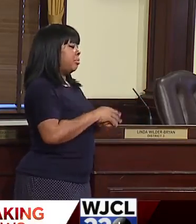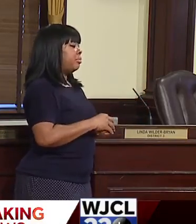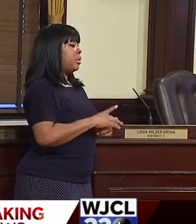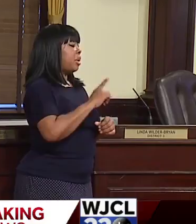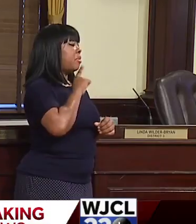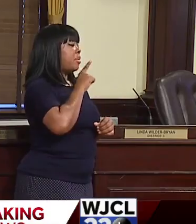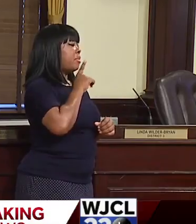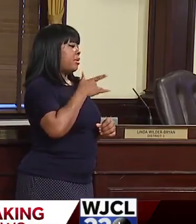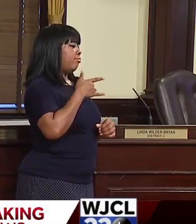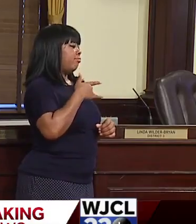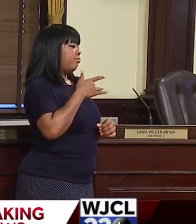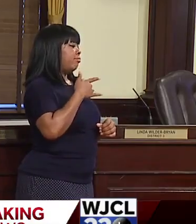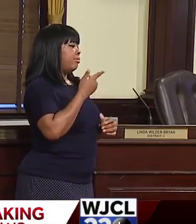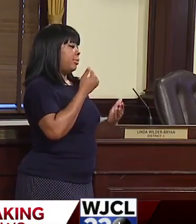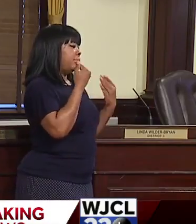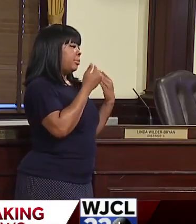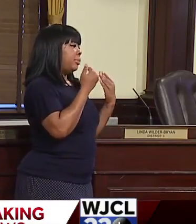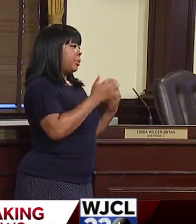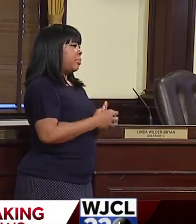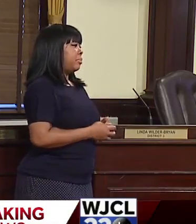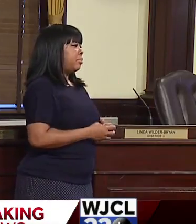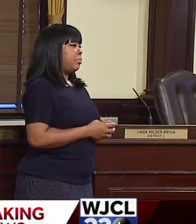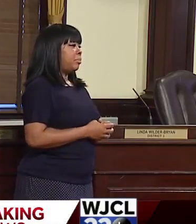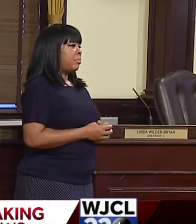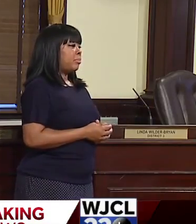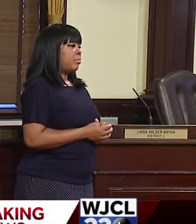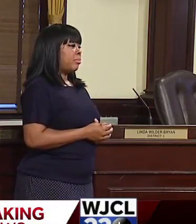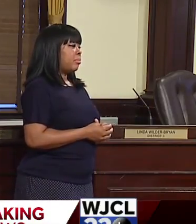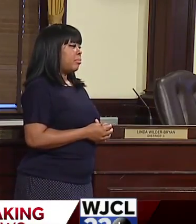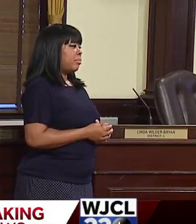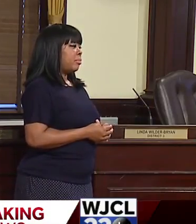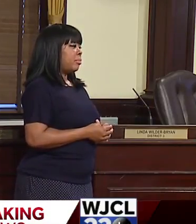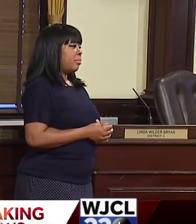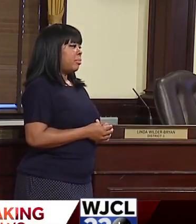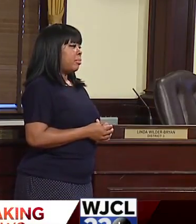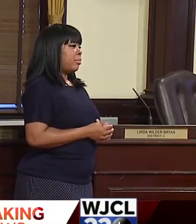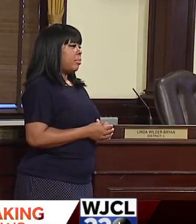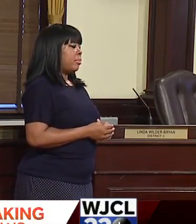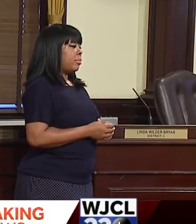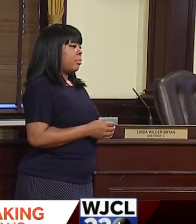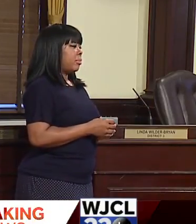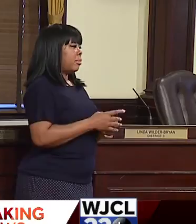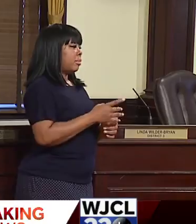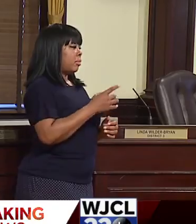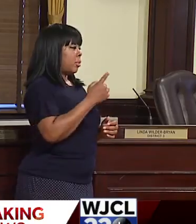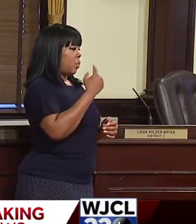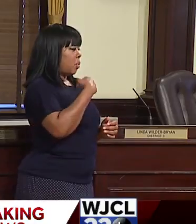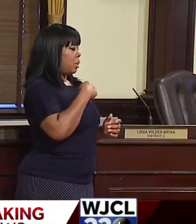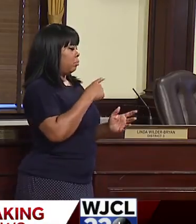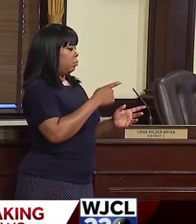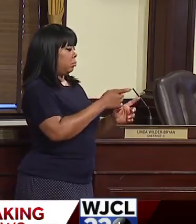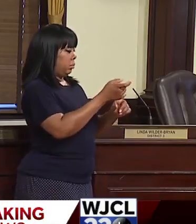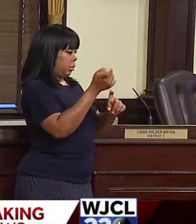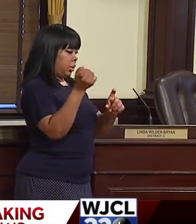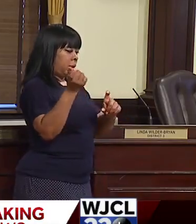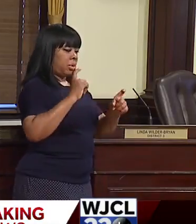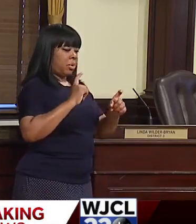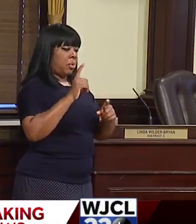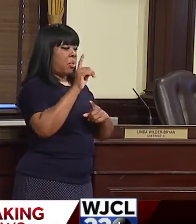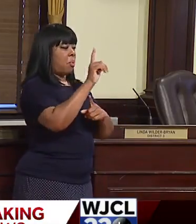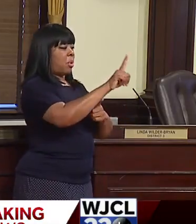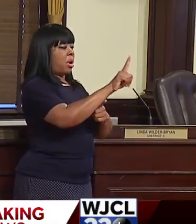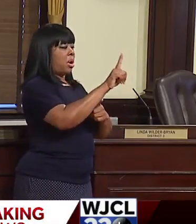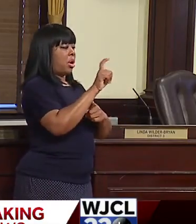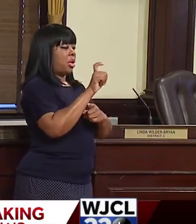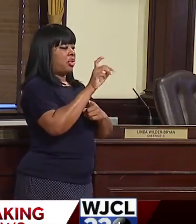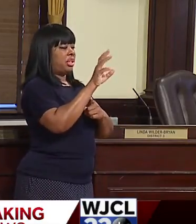we're feeding the folks. And so I think that's what good hosts should do. Um, so our costs in relation to what we received, um, hundred sixty